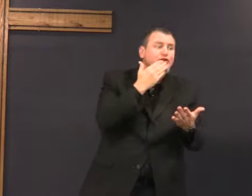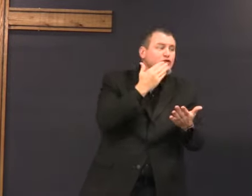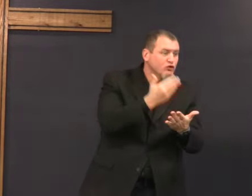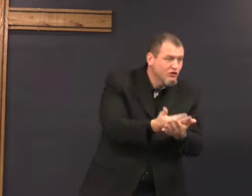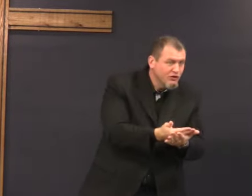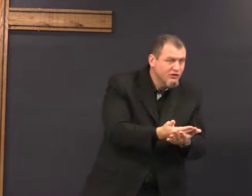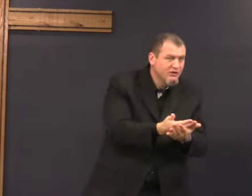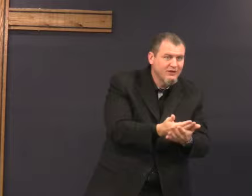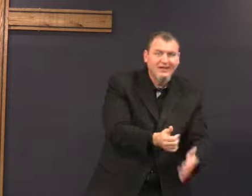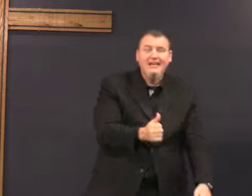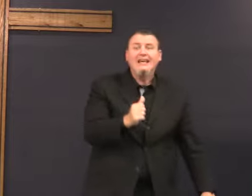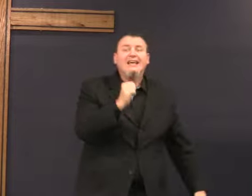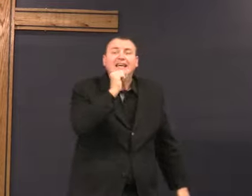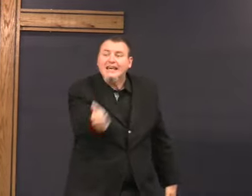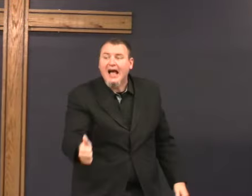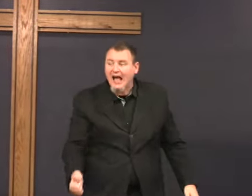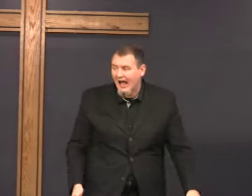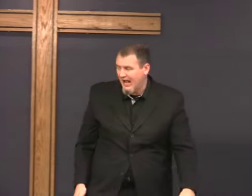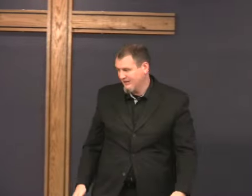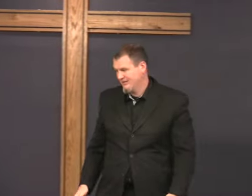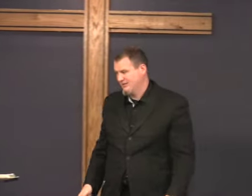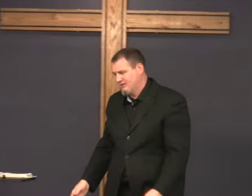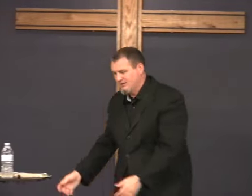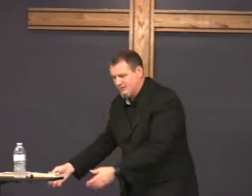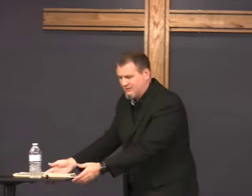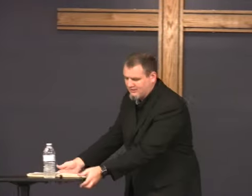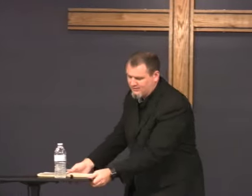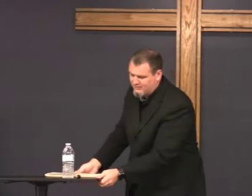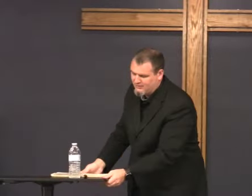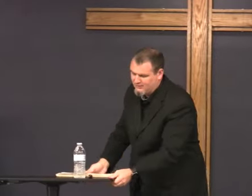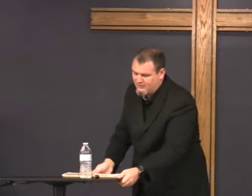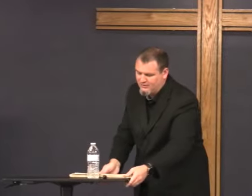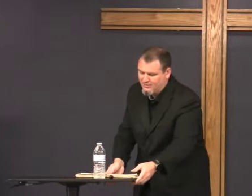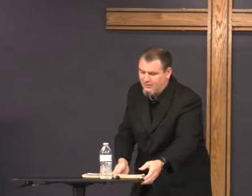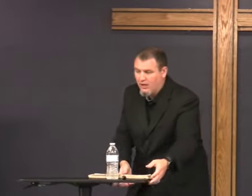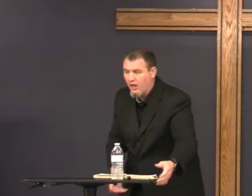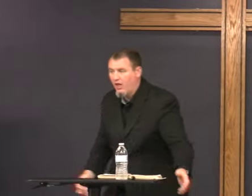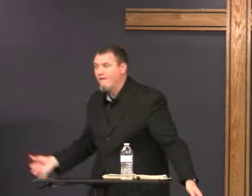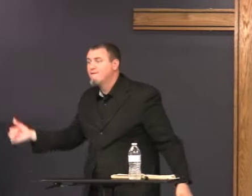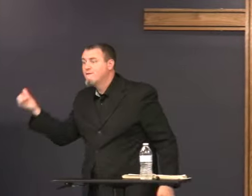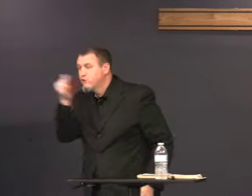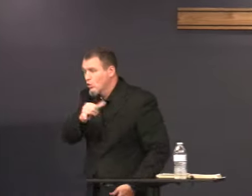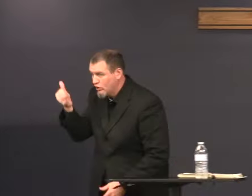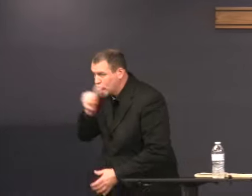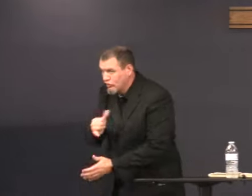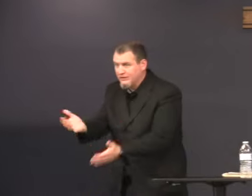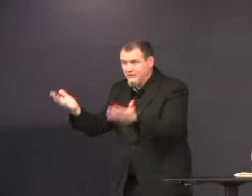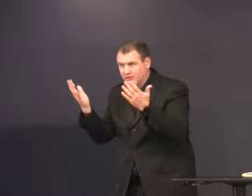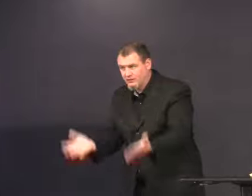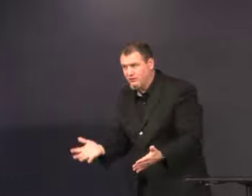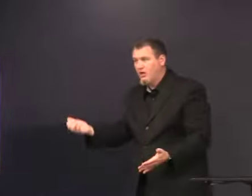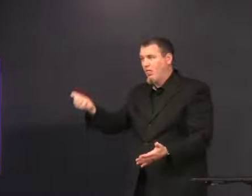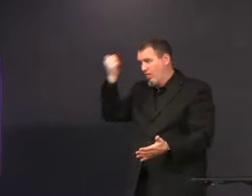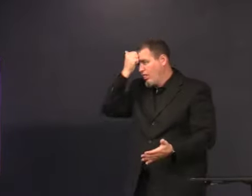do good, and not the foolish way,